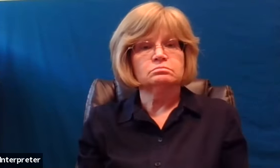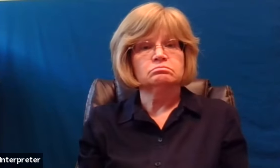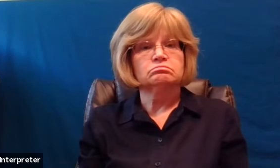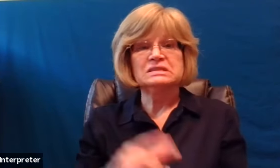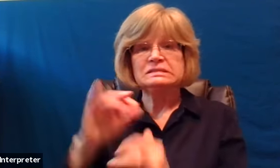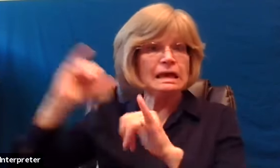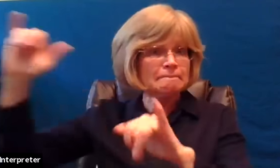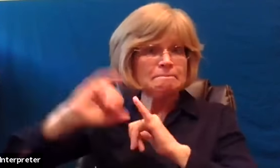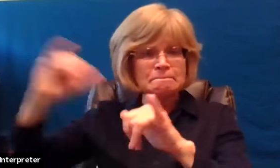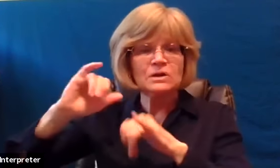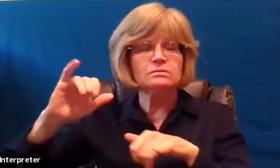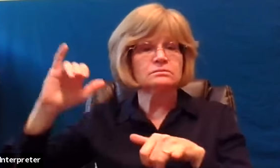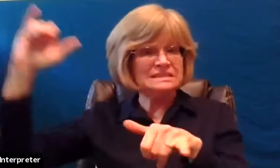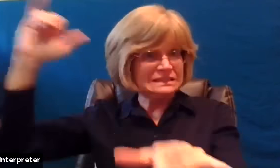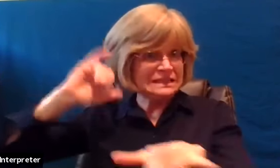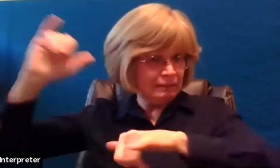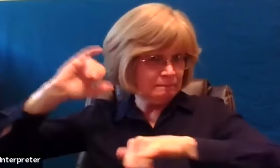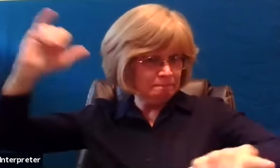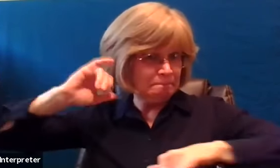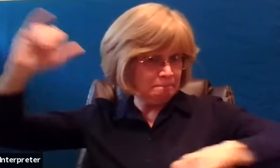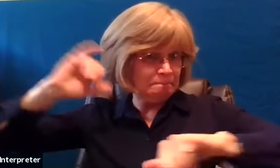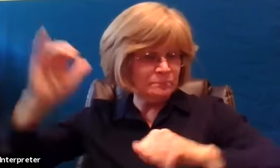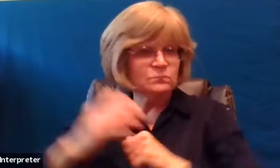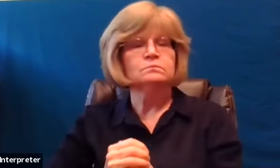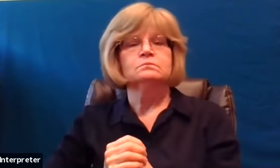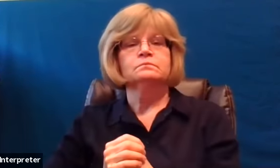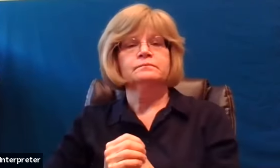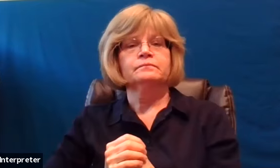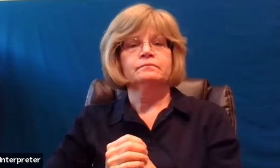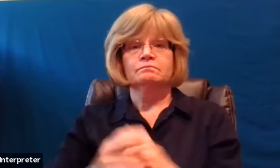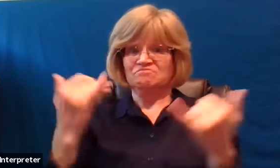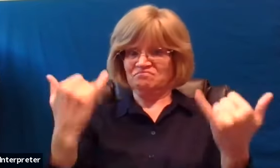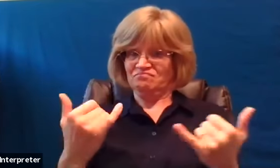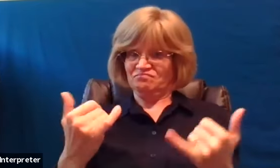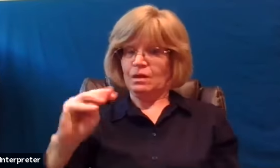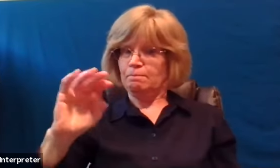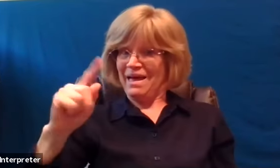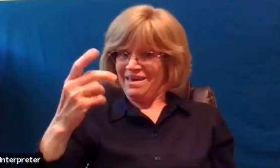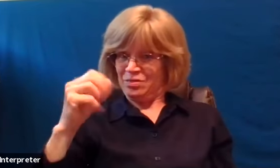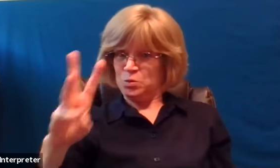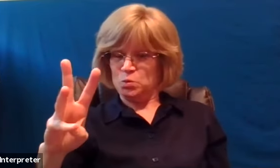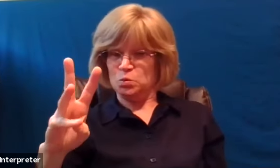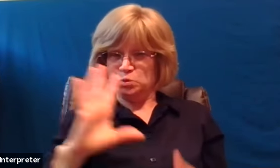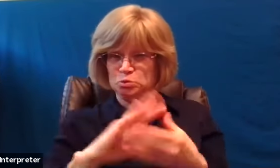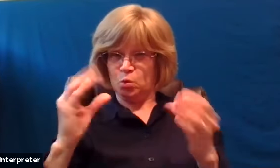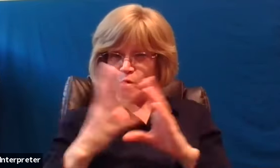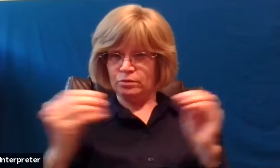consistent then i read today's parable from matthew 18 and i'm even